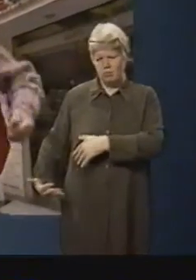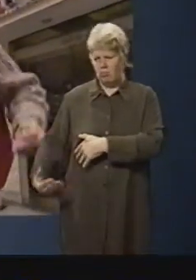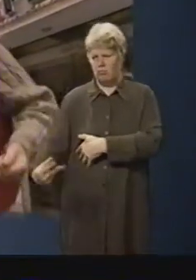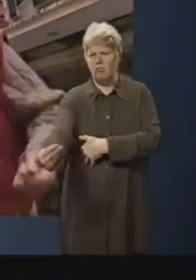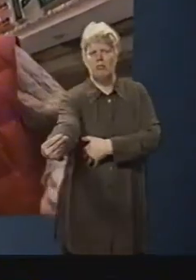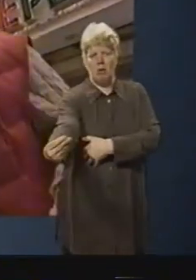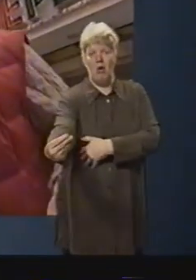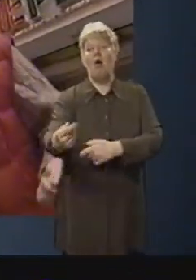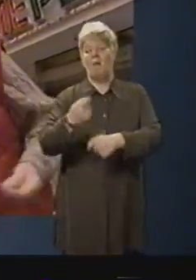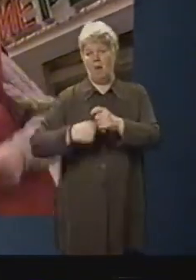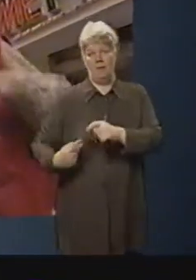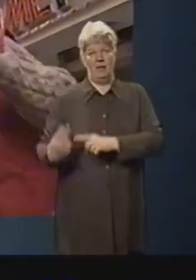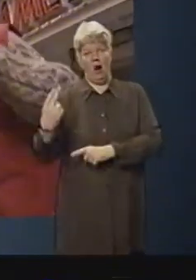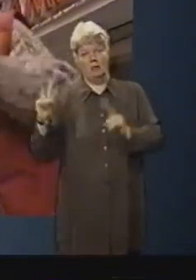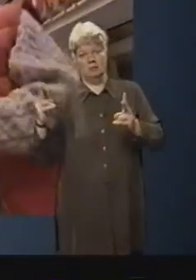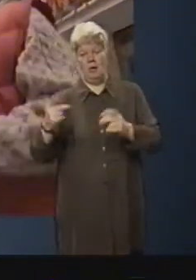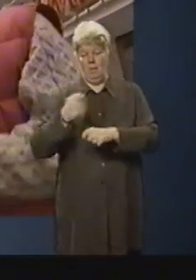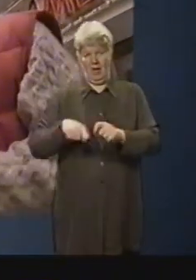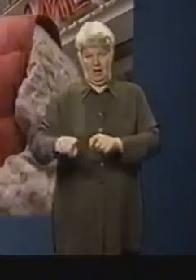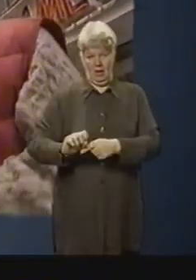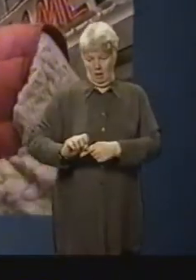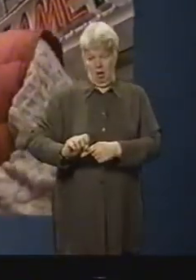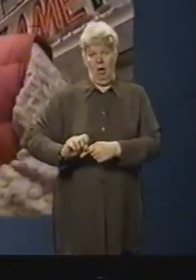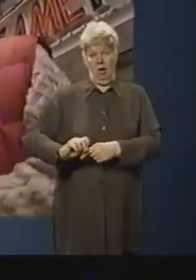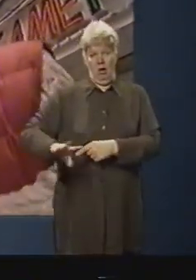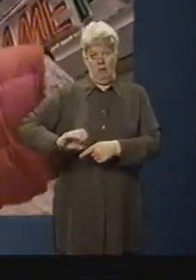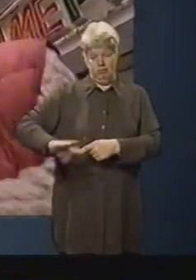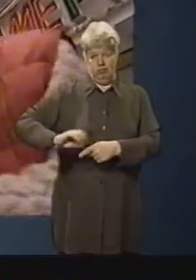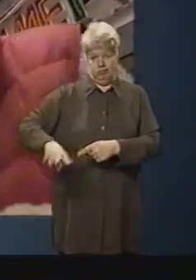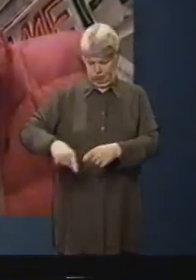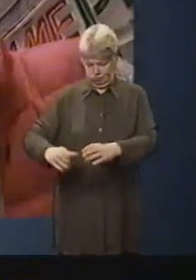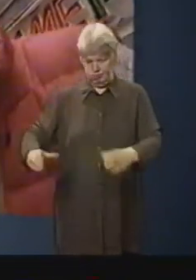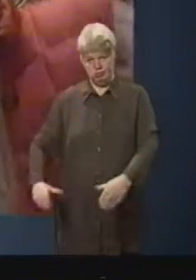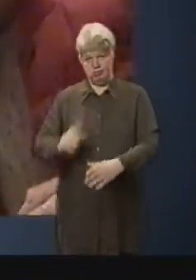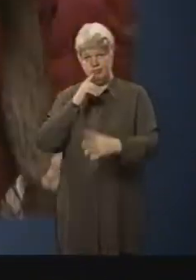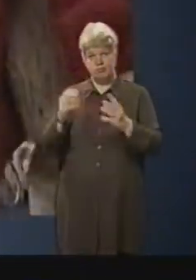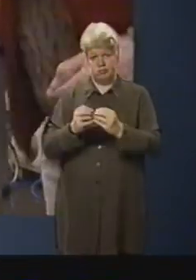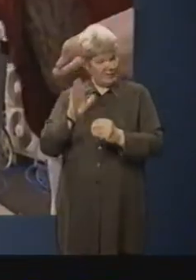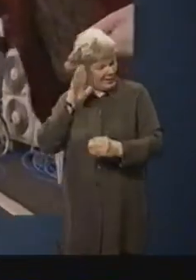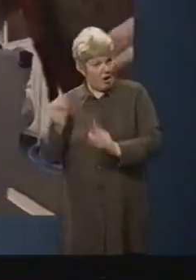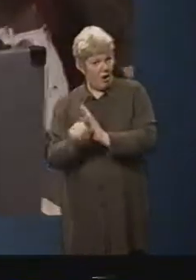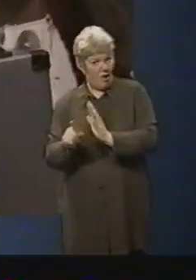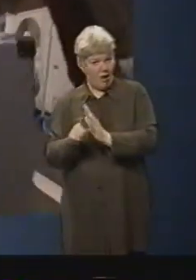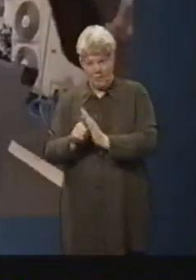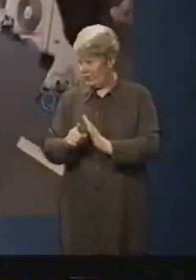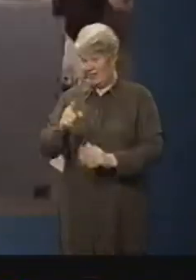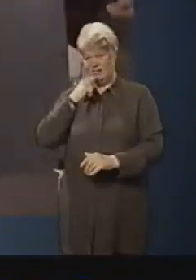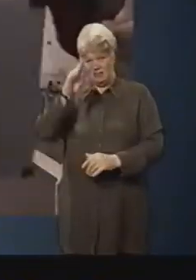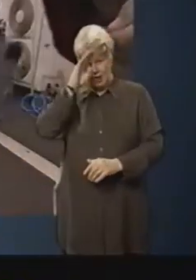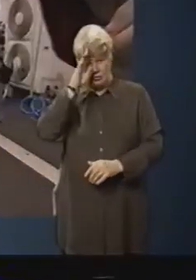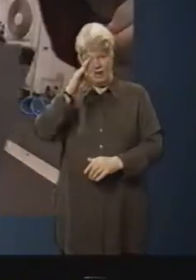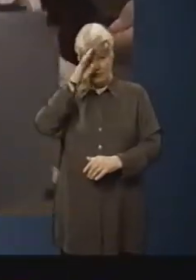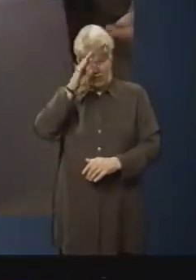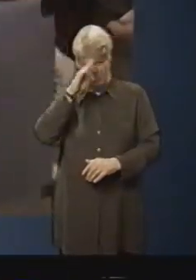the briefcase is cut. And this sends a pre-set message coming out of the case, you can hear the alarm ringing now. Data check, data check,